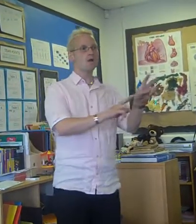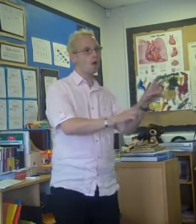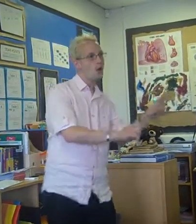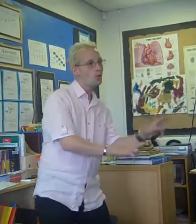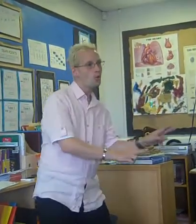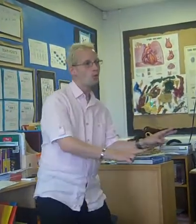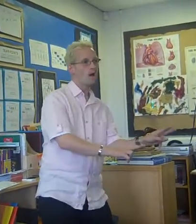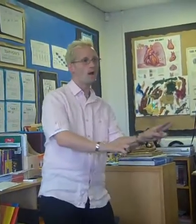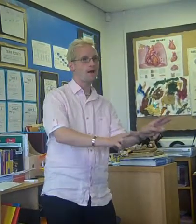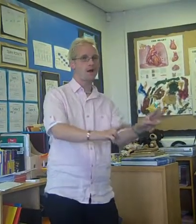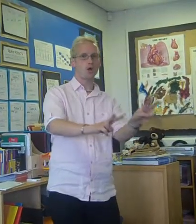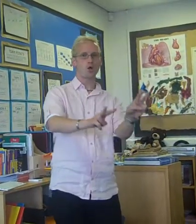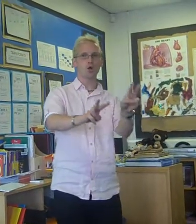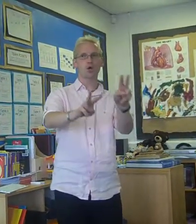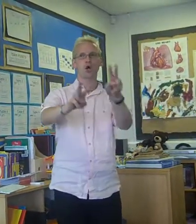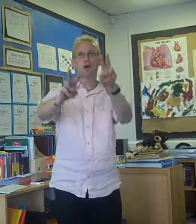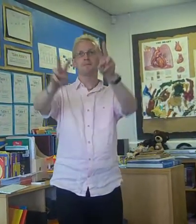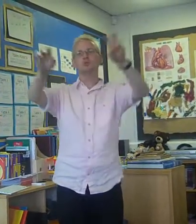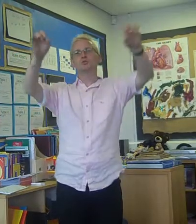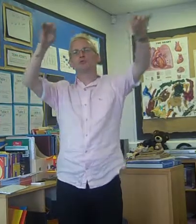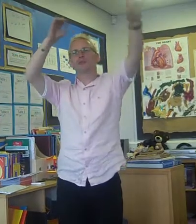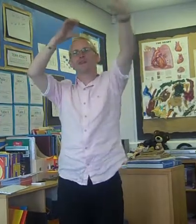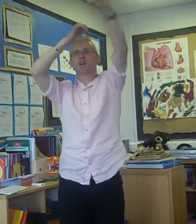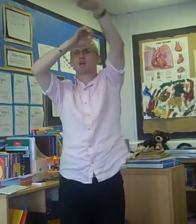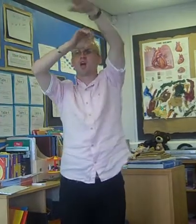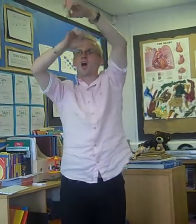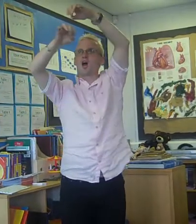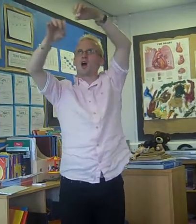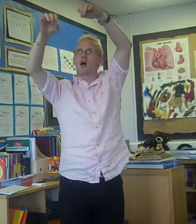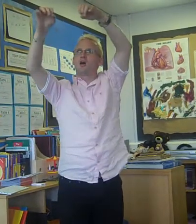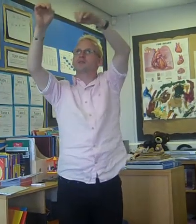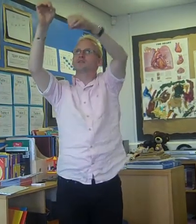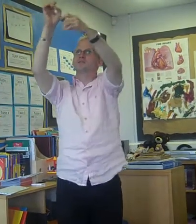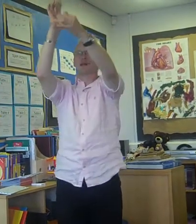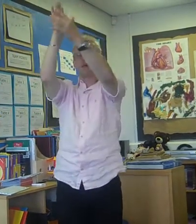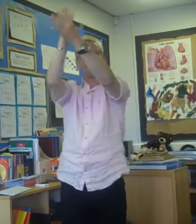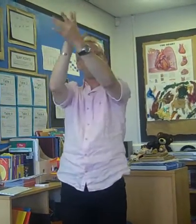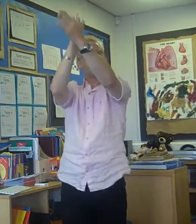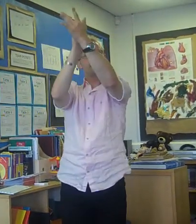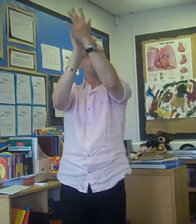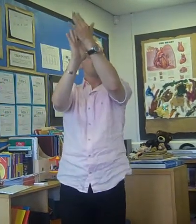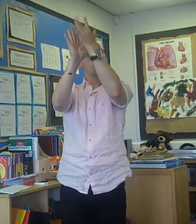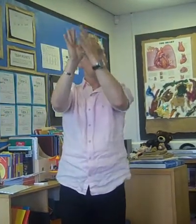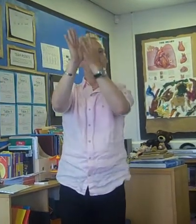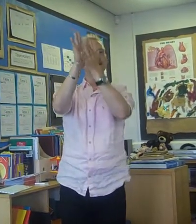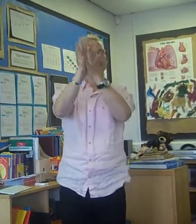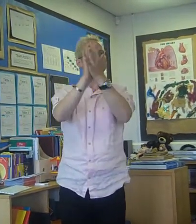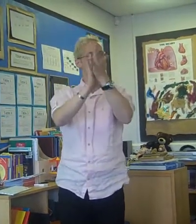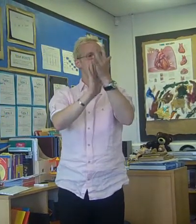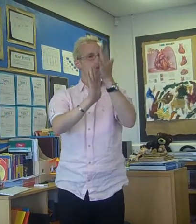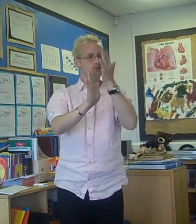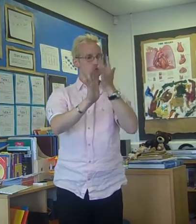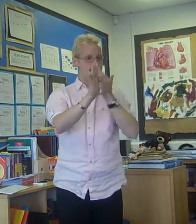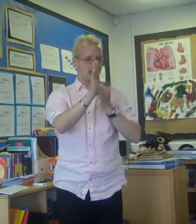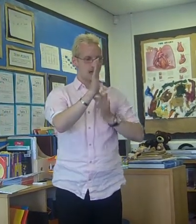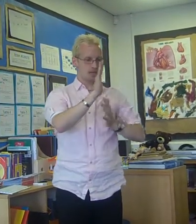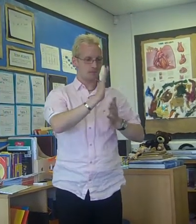When I look up to the stars, there's a burning deep inside